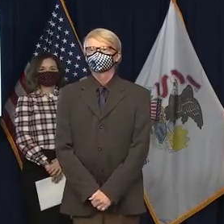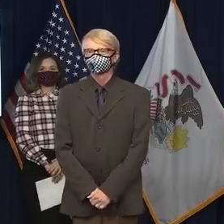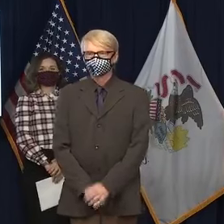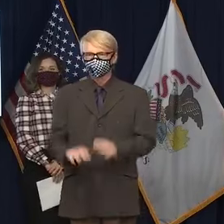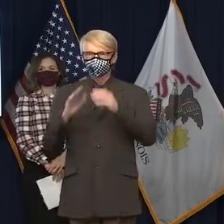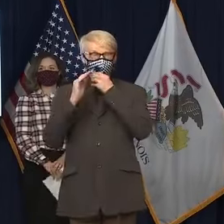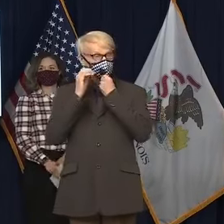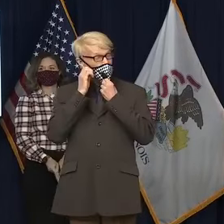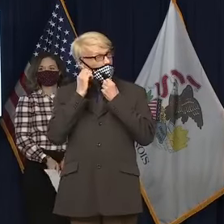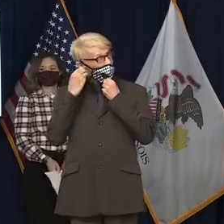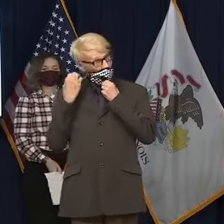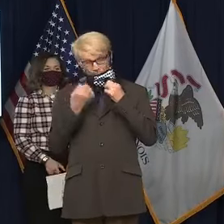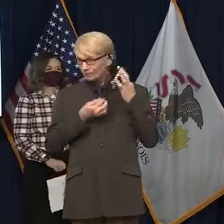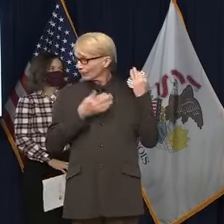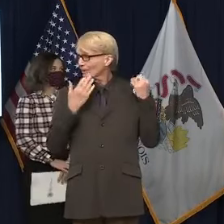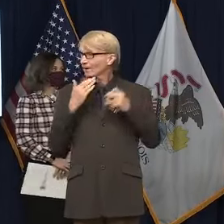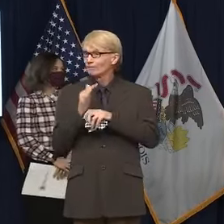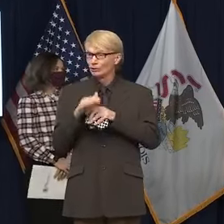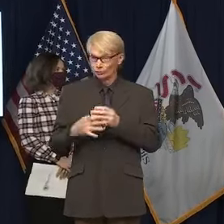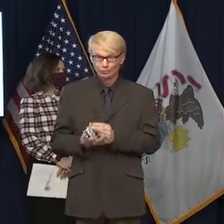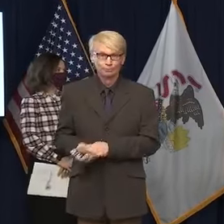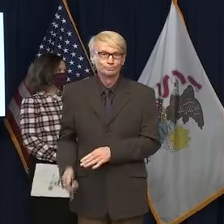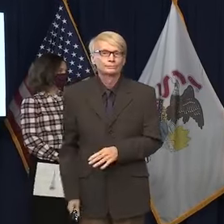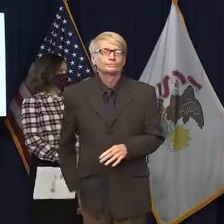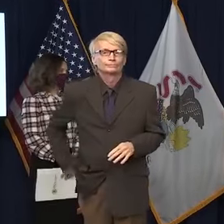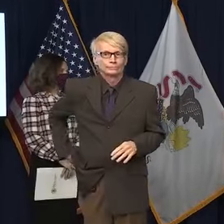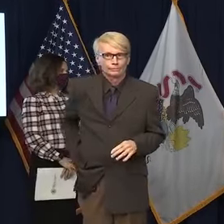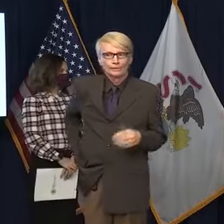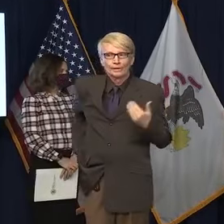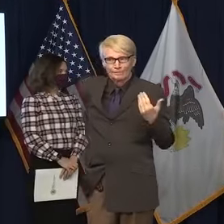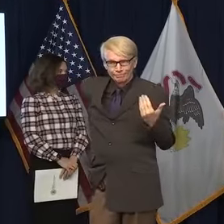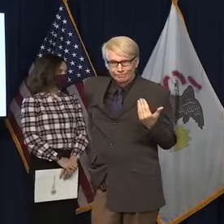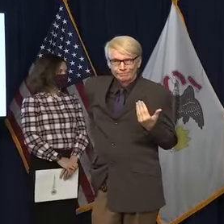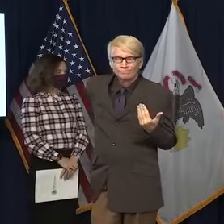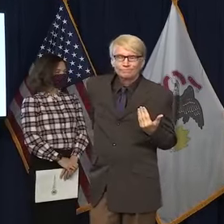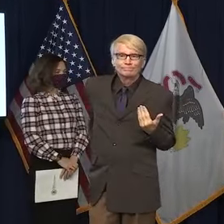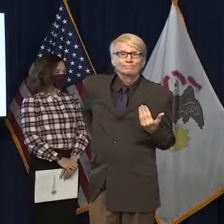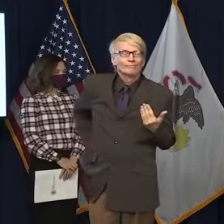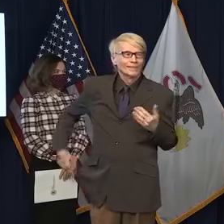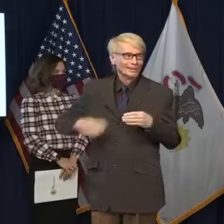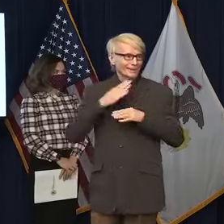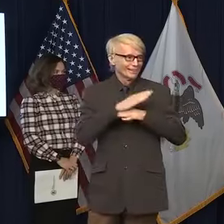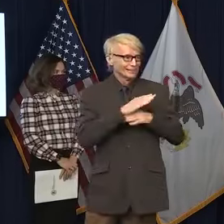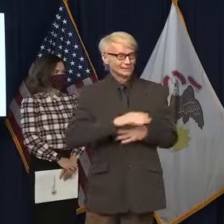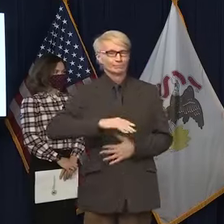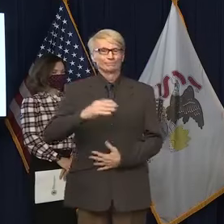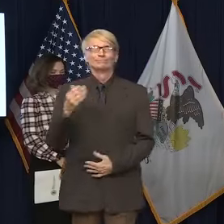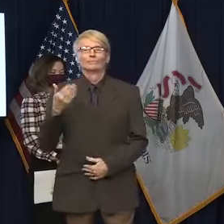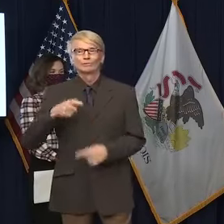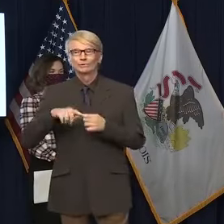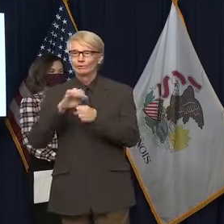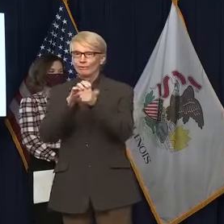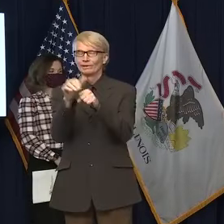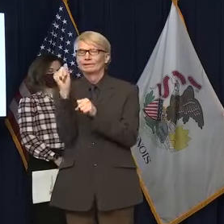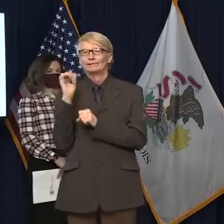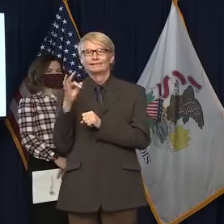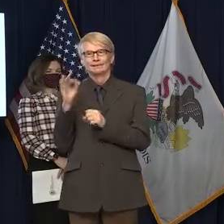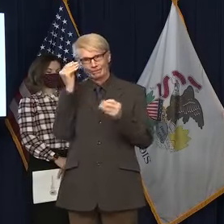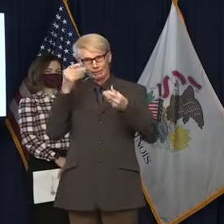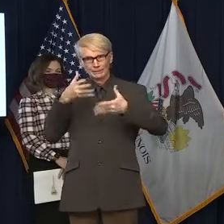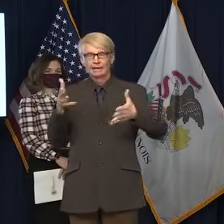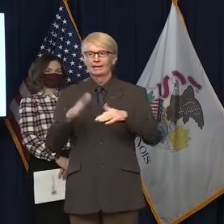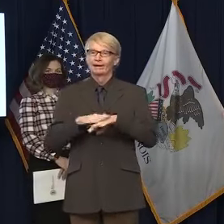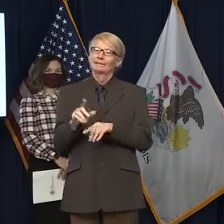Good afternoon, everyone, and welcome to the COVID-19 update for Wednesday, December the 16th.